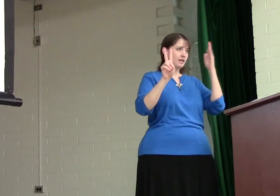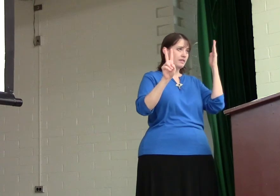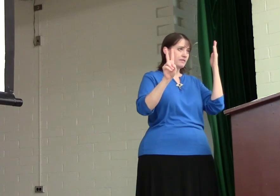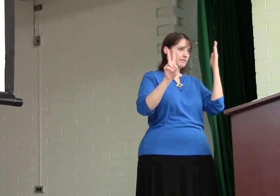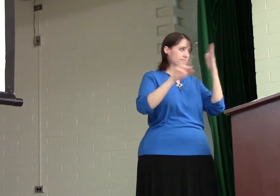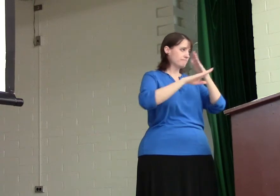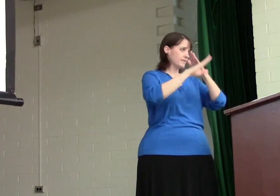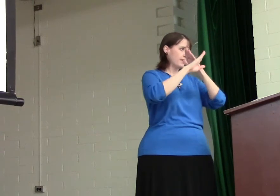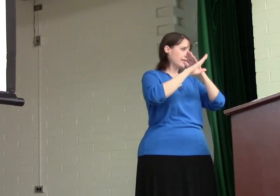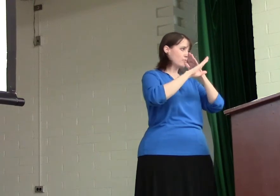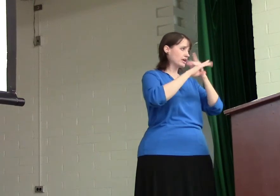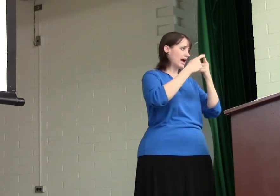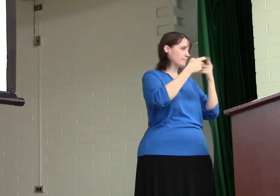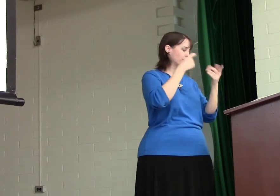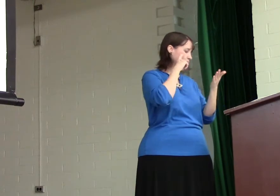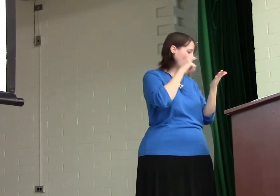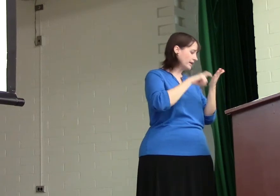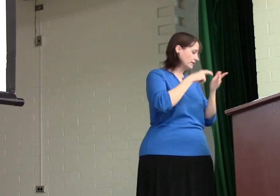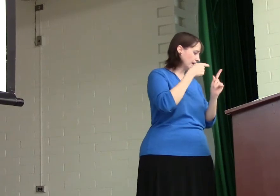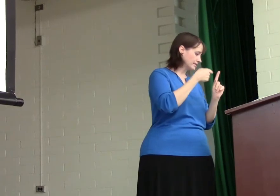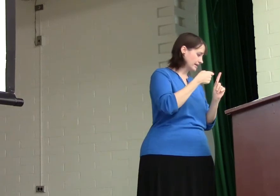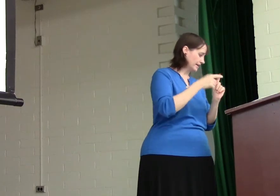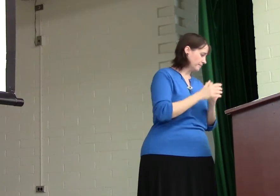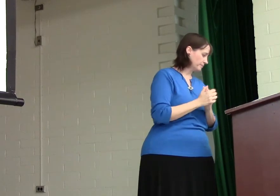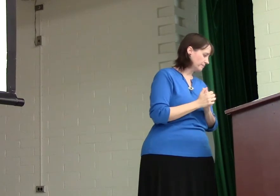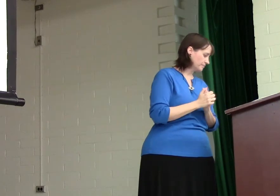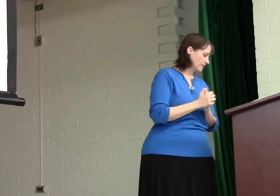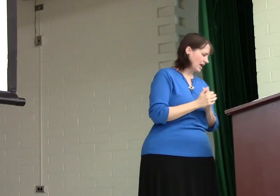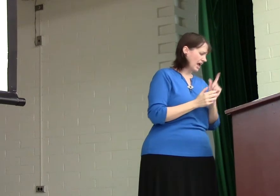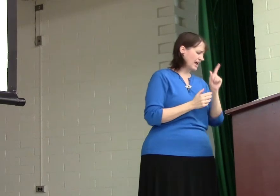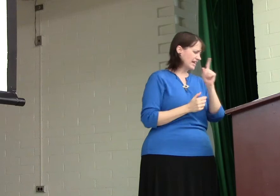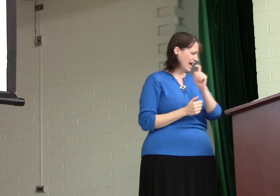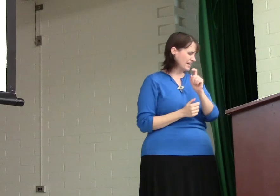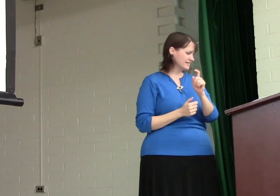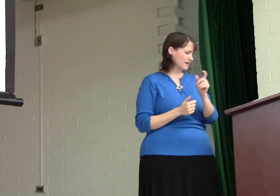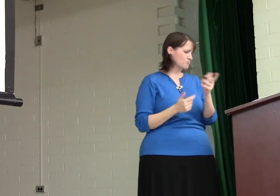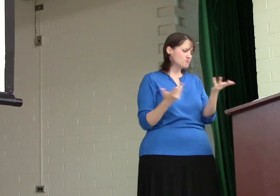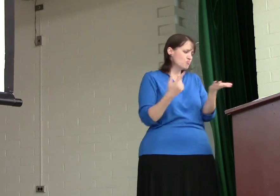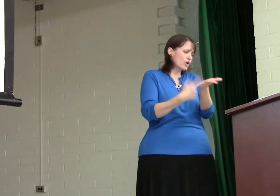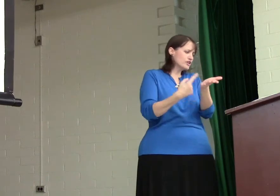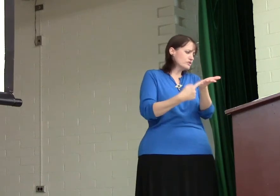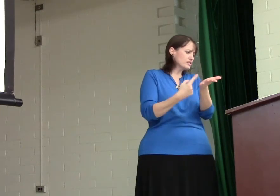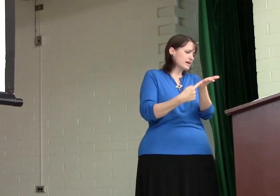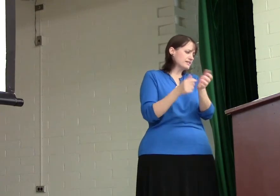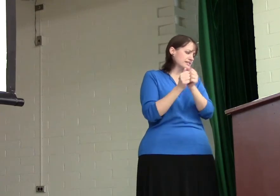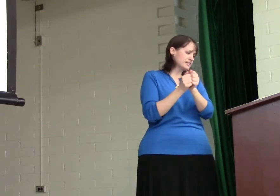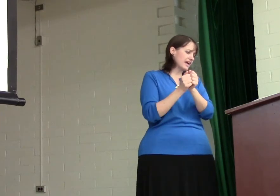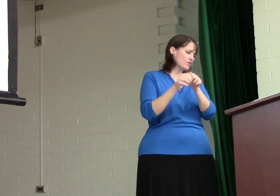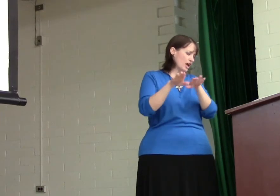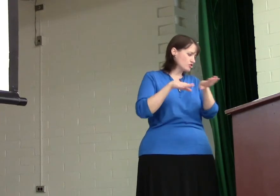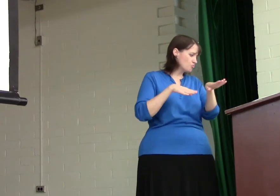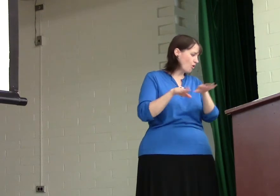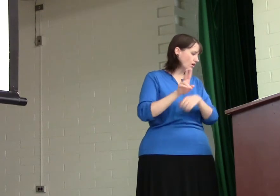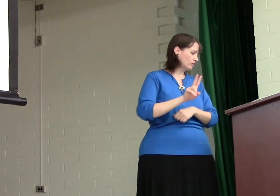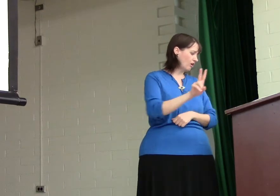But, they were kept from recognizing him. And he asked them, what are you discussing together as you walk along?